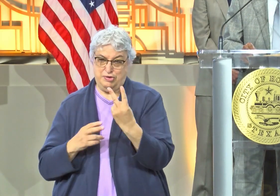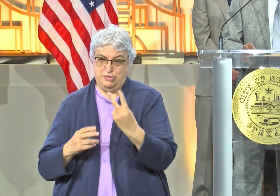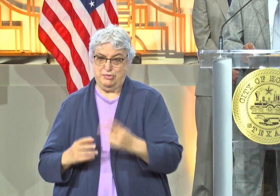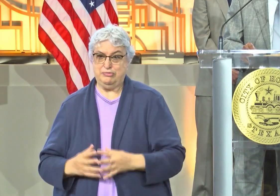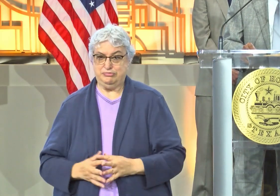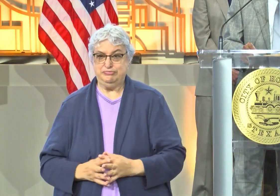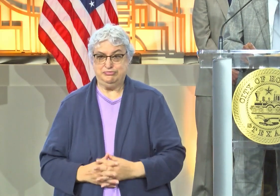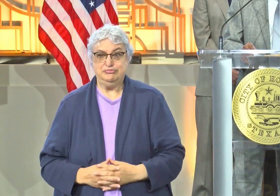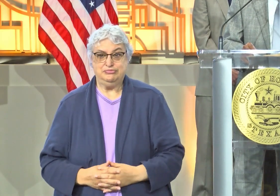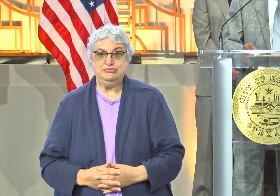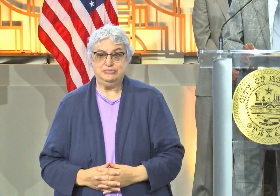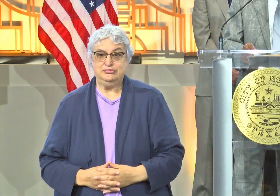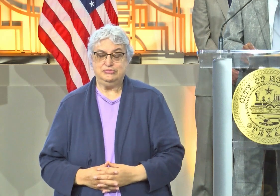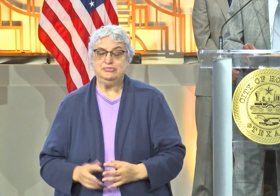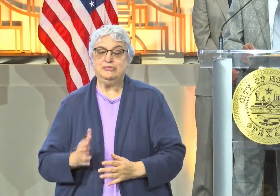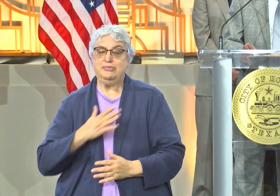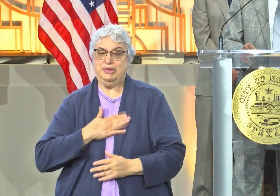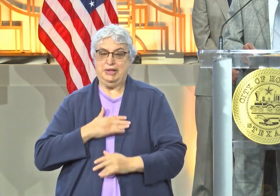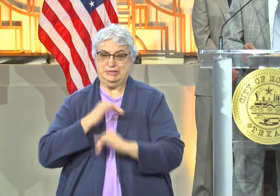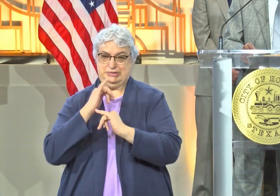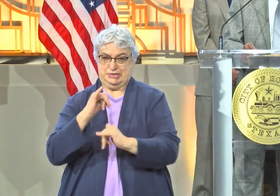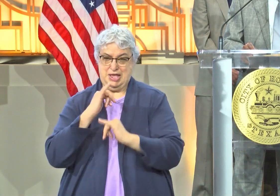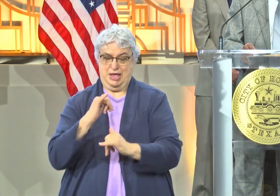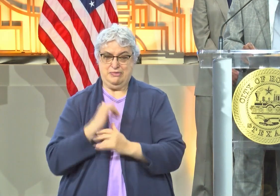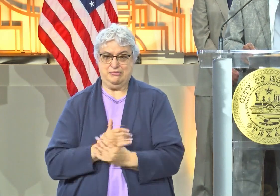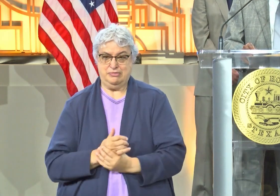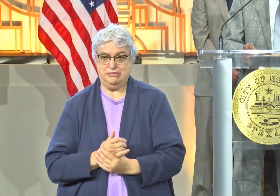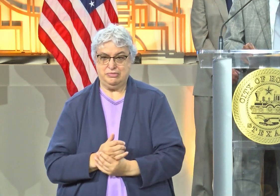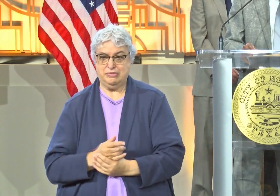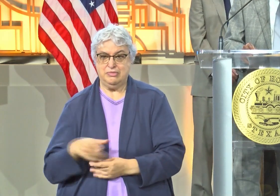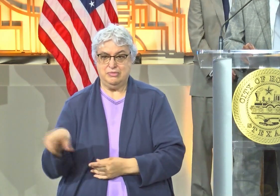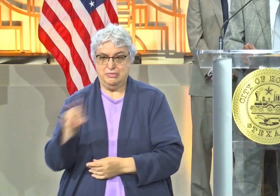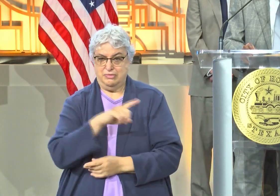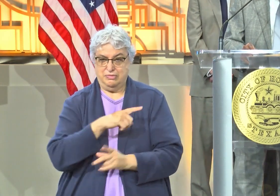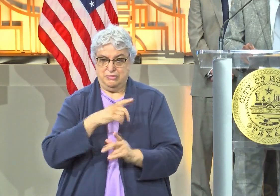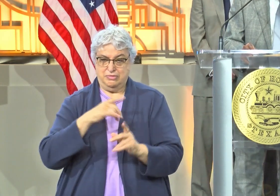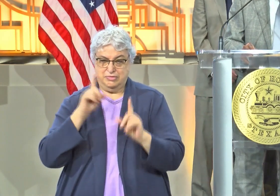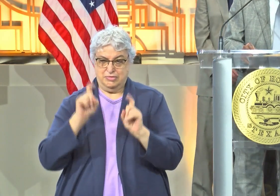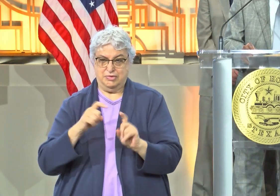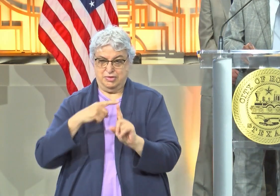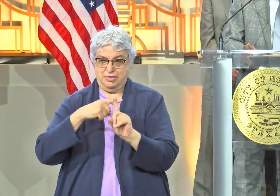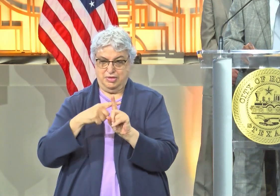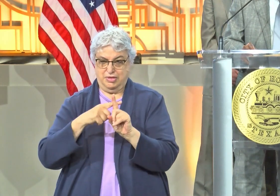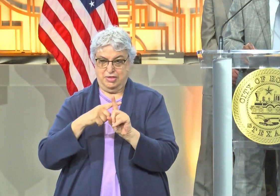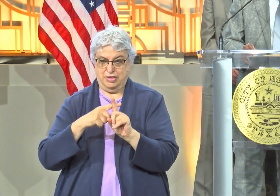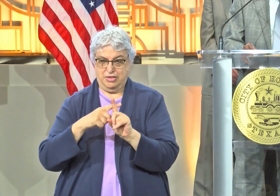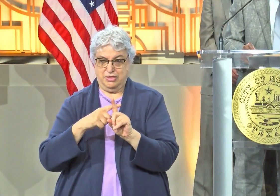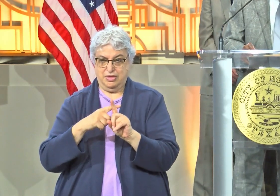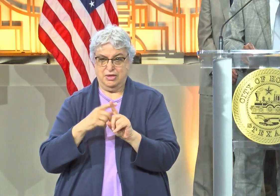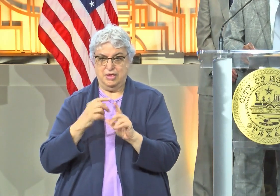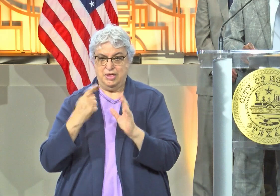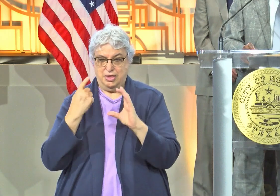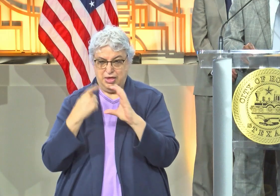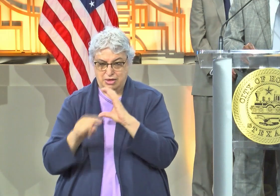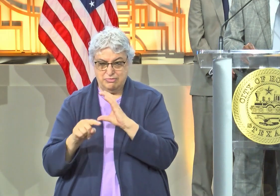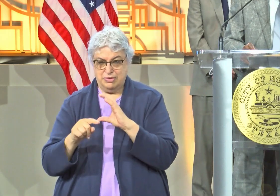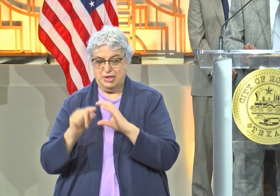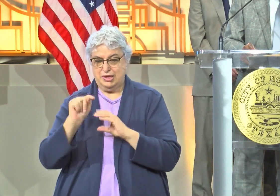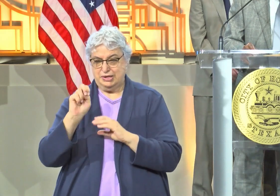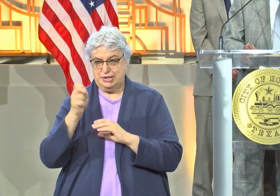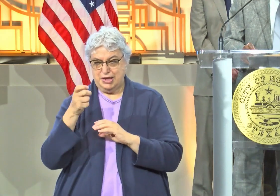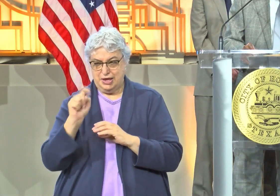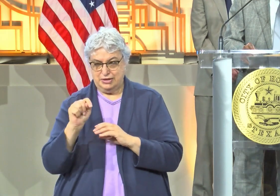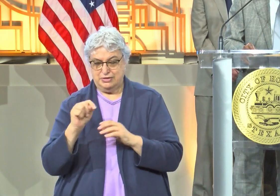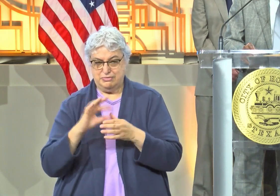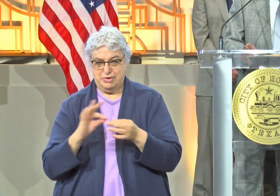So I'm asking you to do the same. If you do test positive, please answer the call, email, or text message from